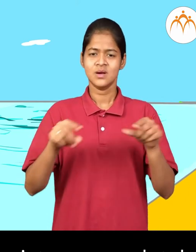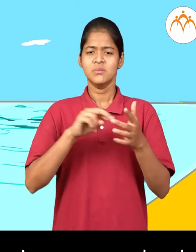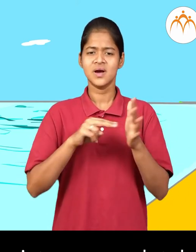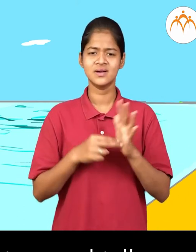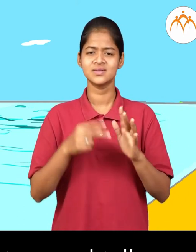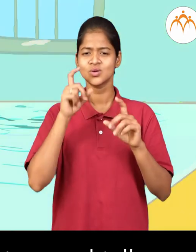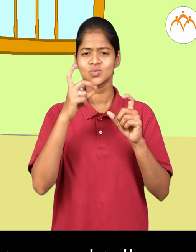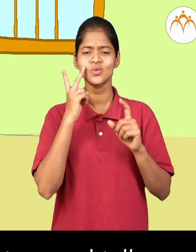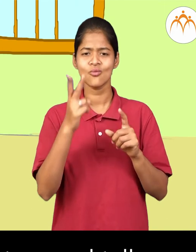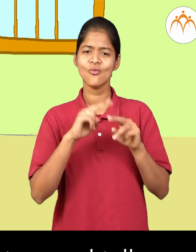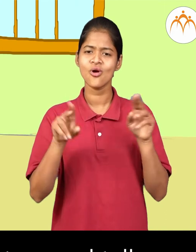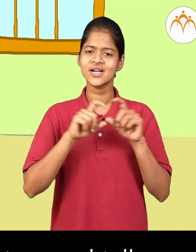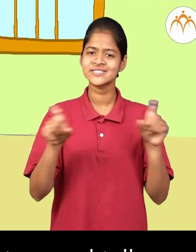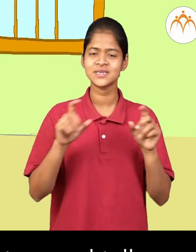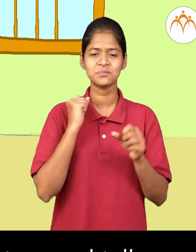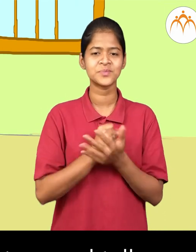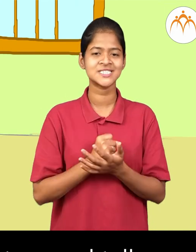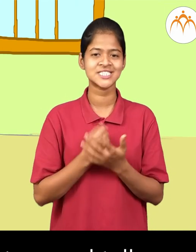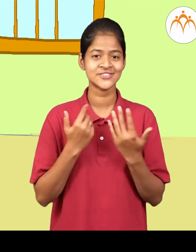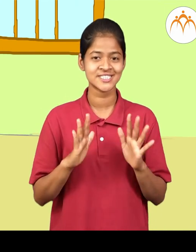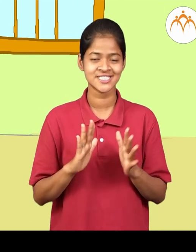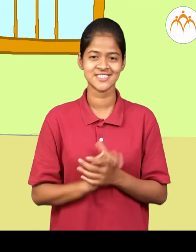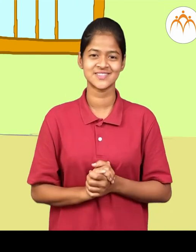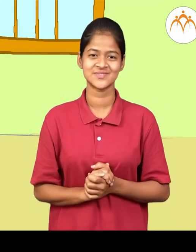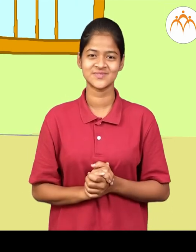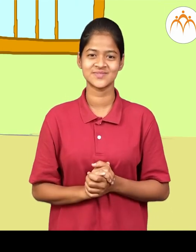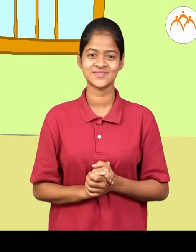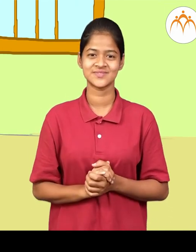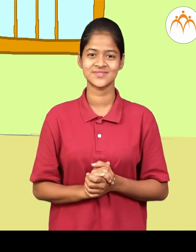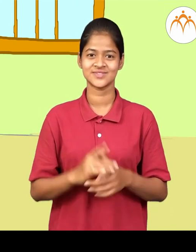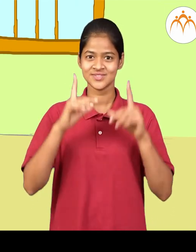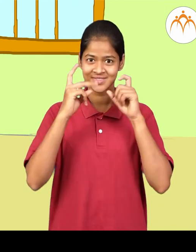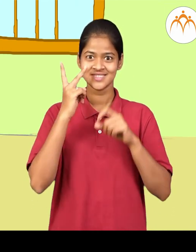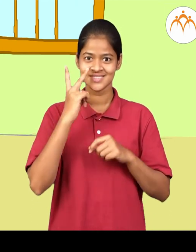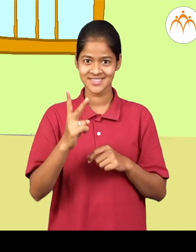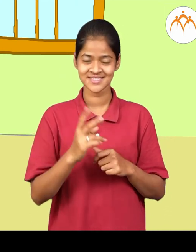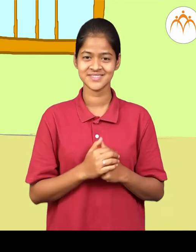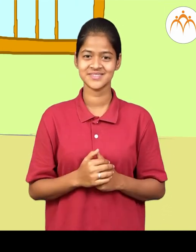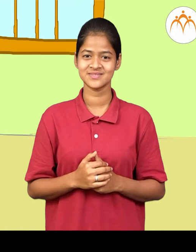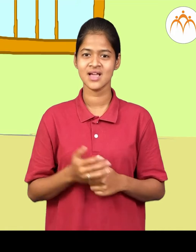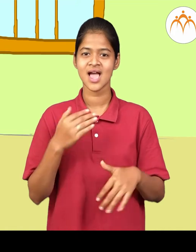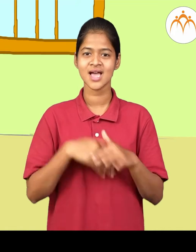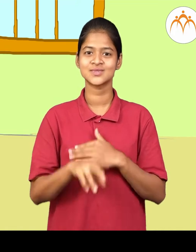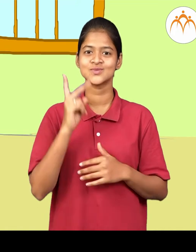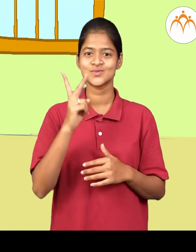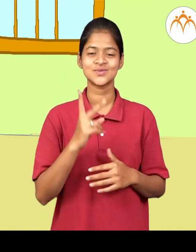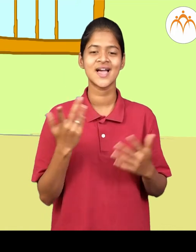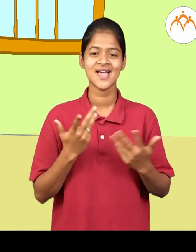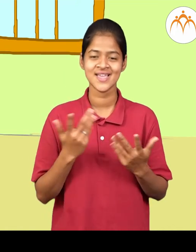now look at this picture and tell what all you see a girl a